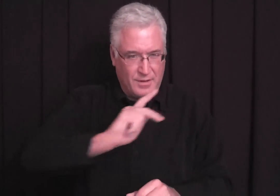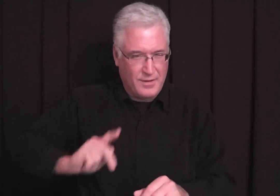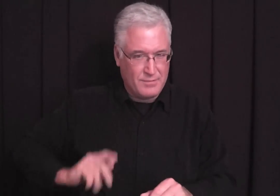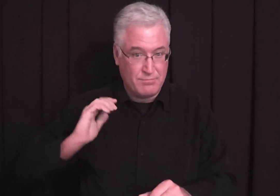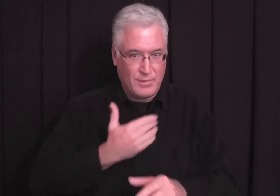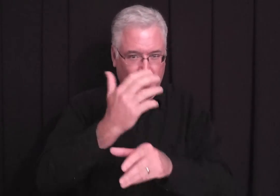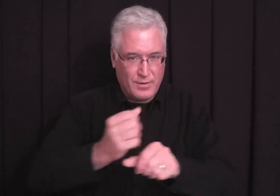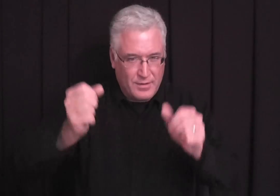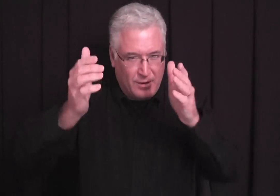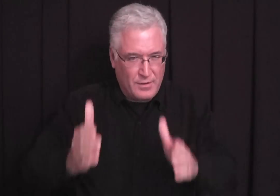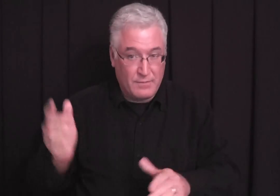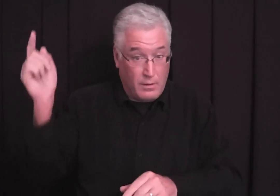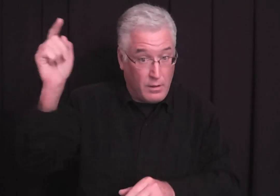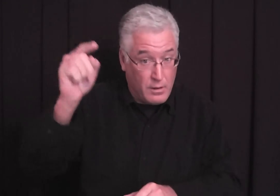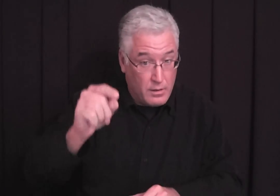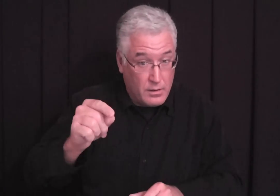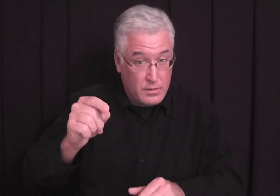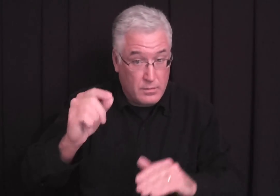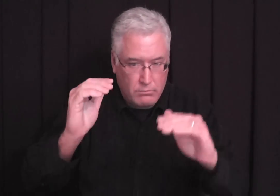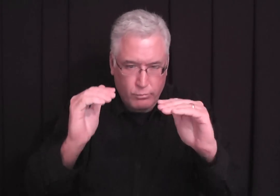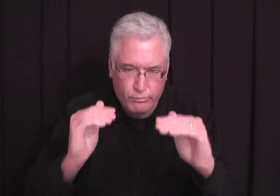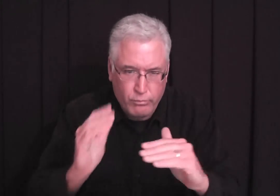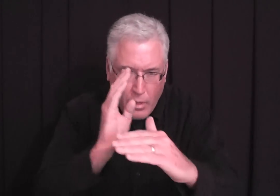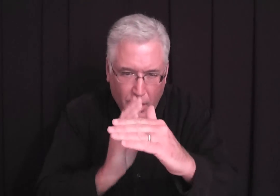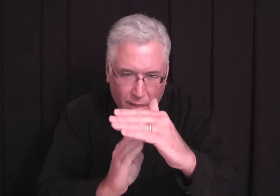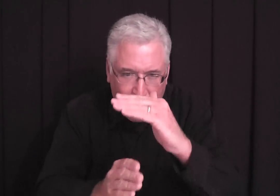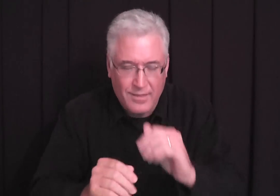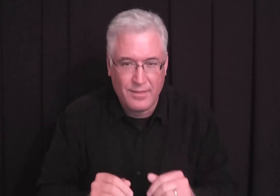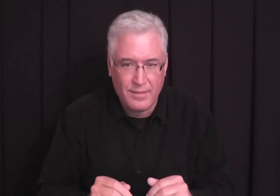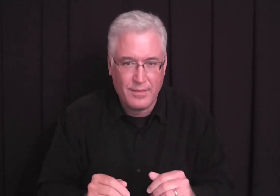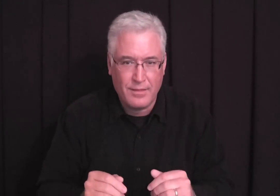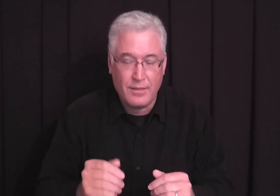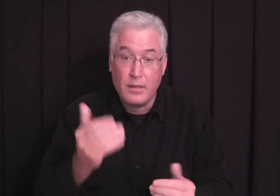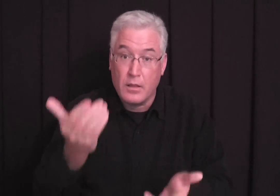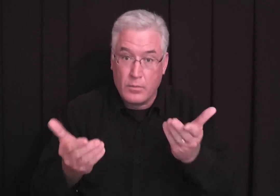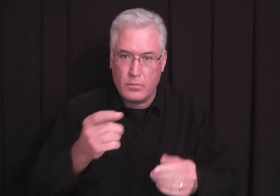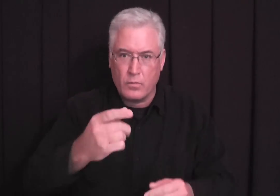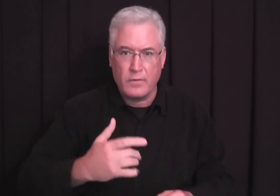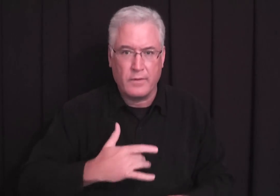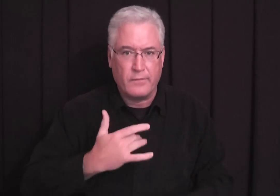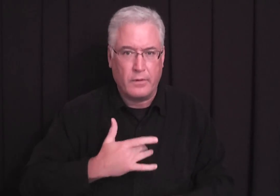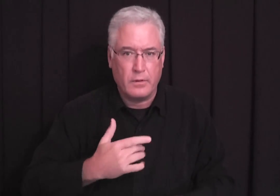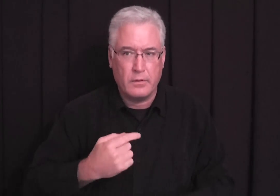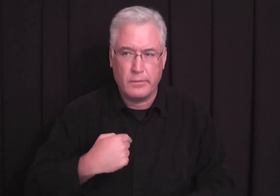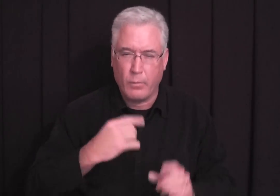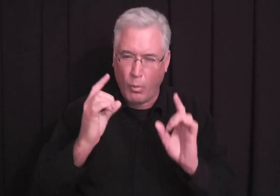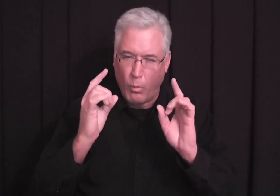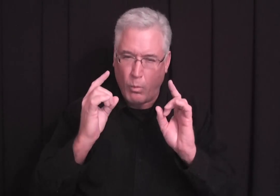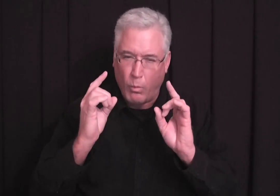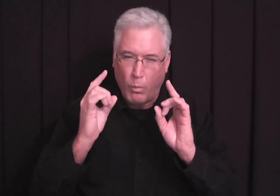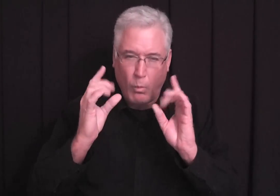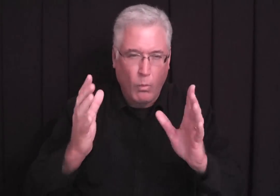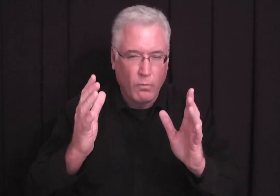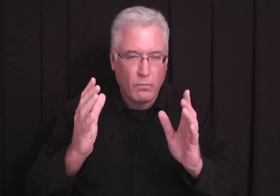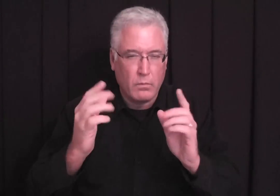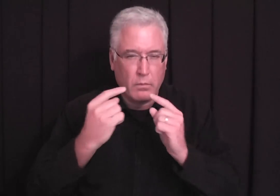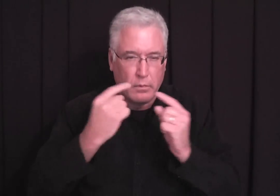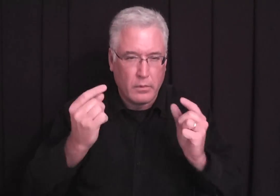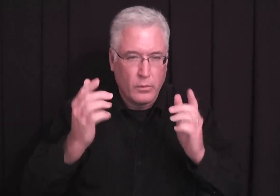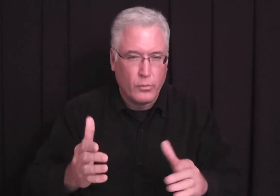God, our King. He is our Savior. He came humbly to earth. Maybe you're feeling that you are